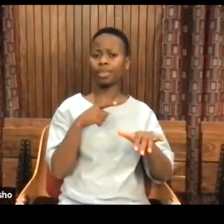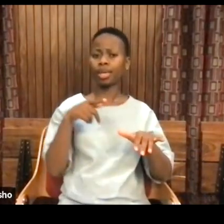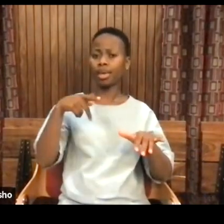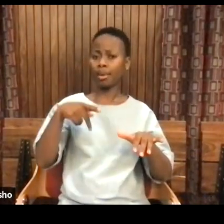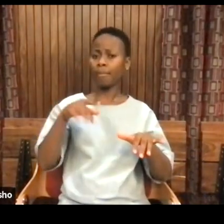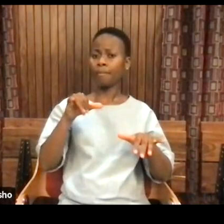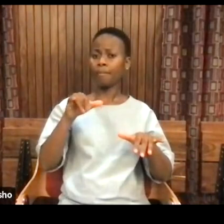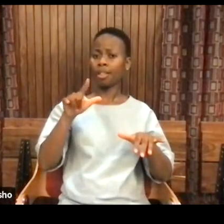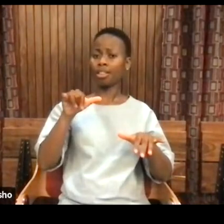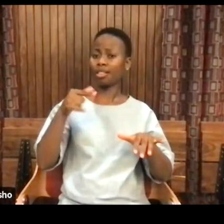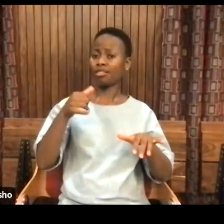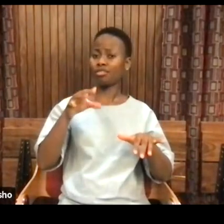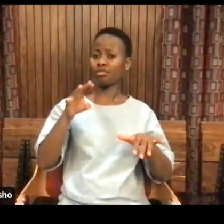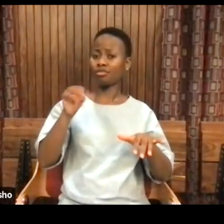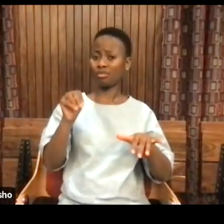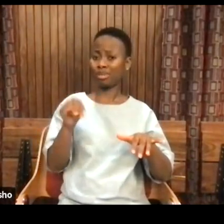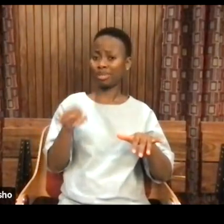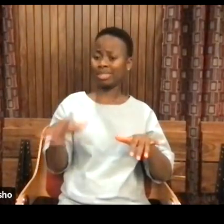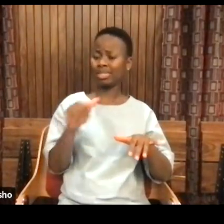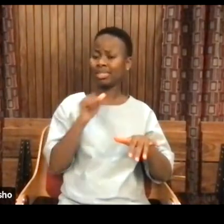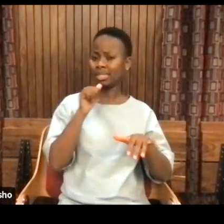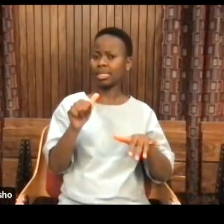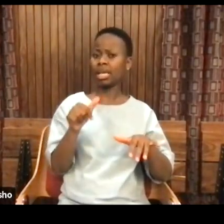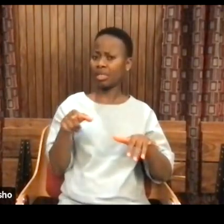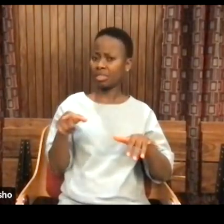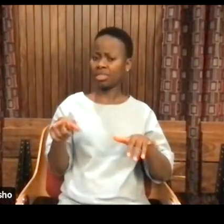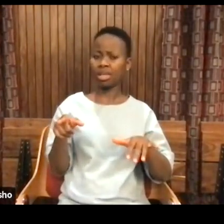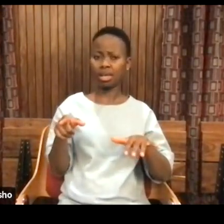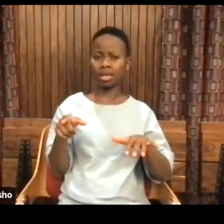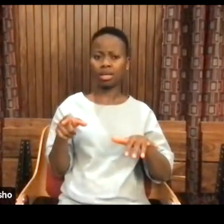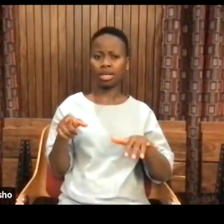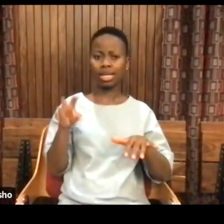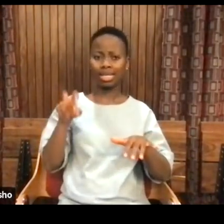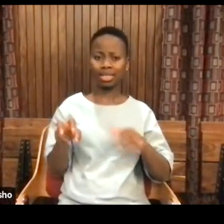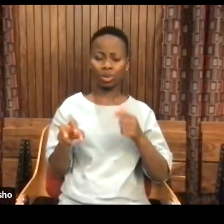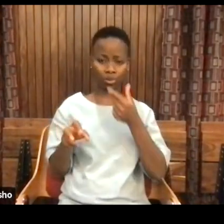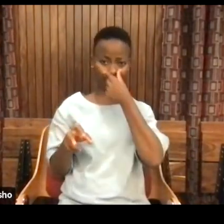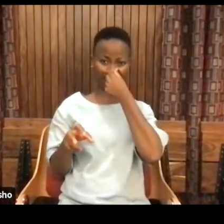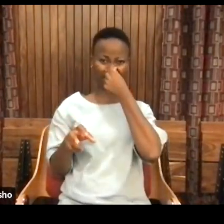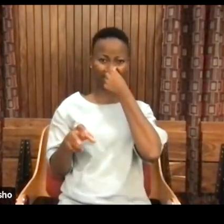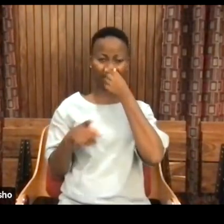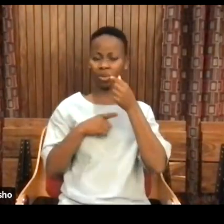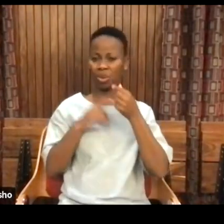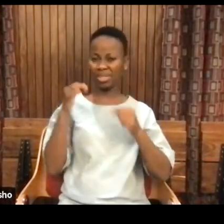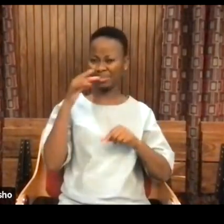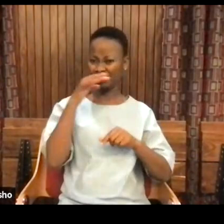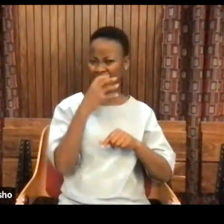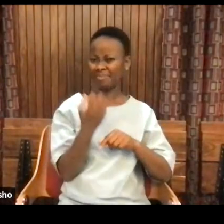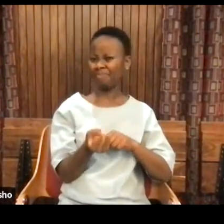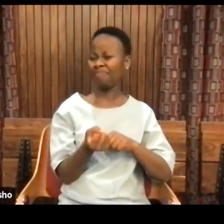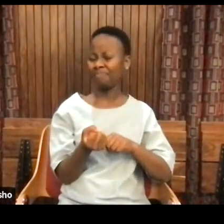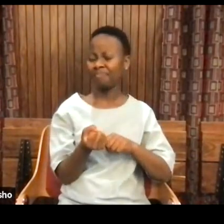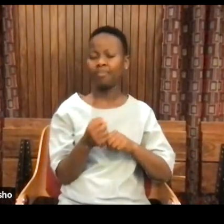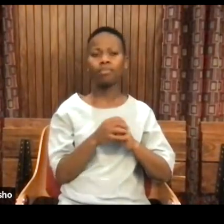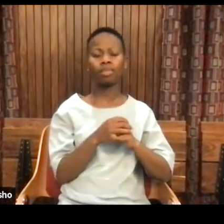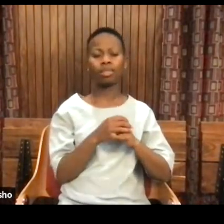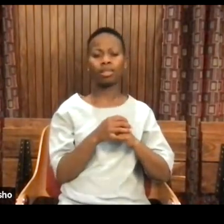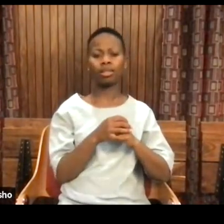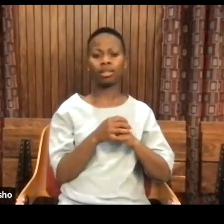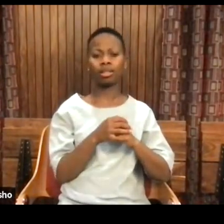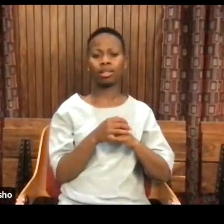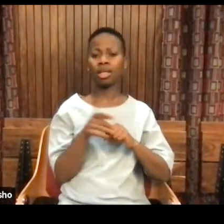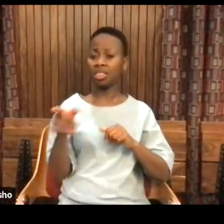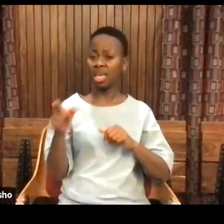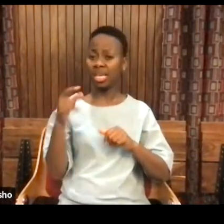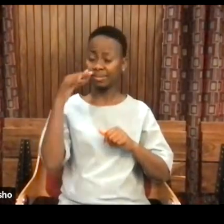said, you know, which is welcome. But they had to hold their nose because the settlers stunk. And the reason they